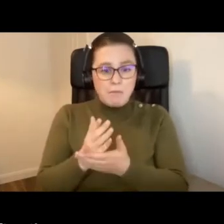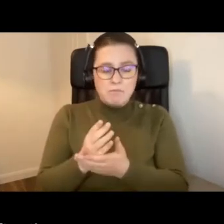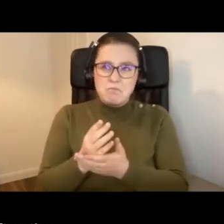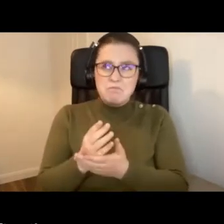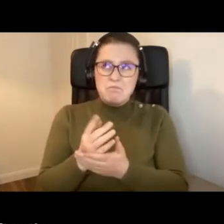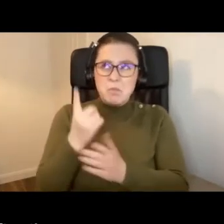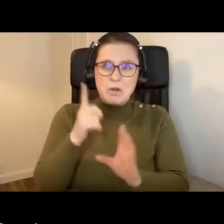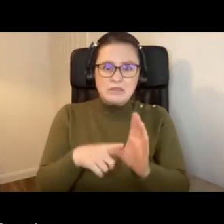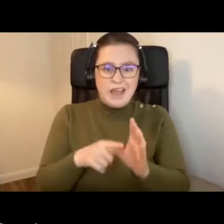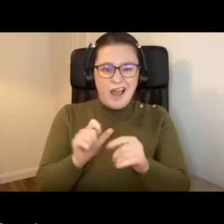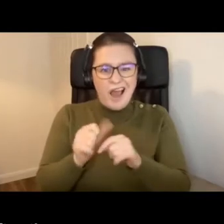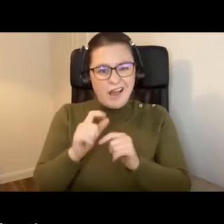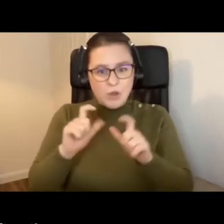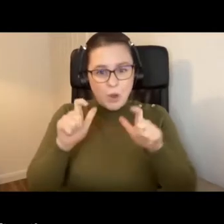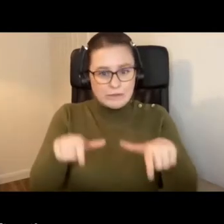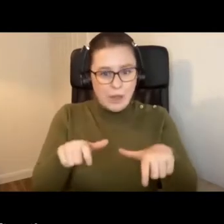after the lockdown.